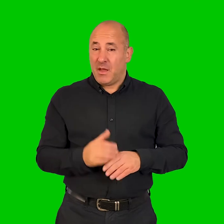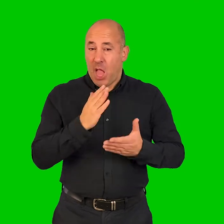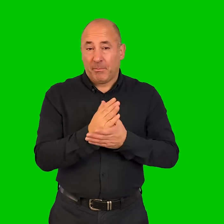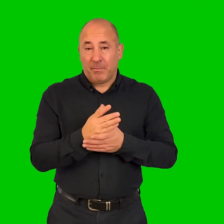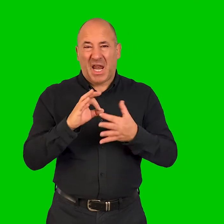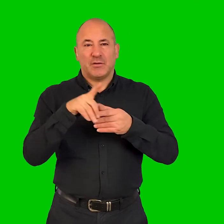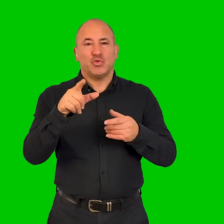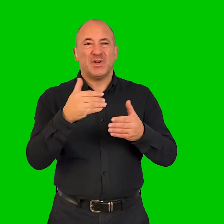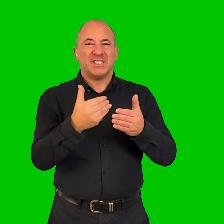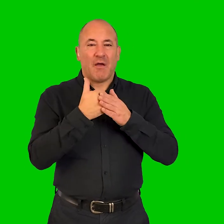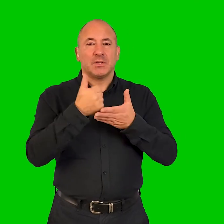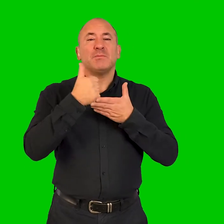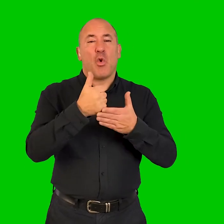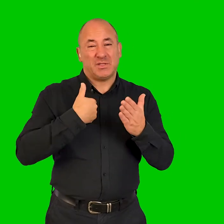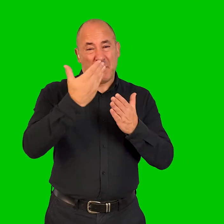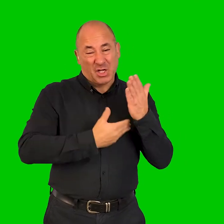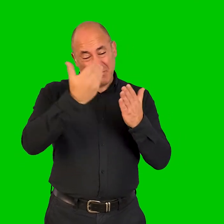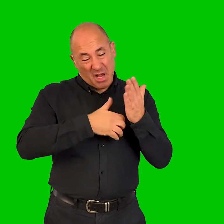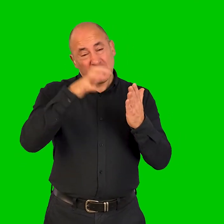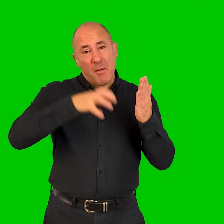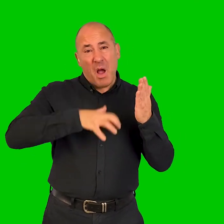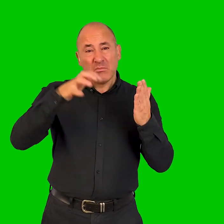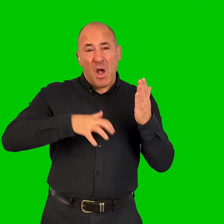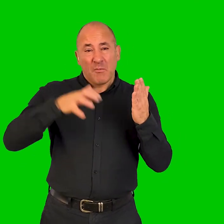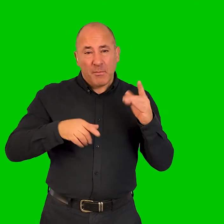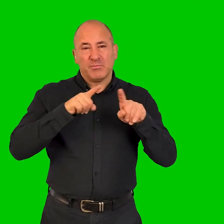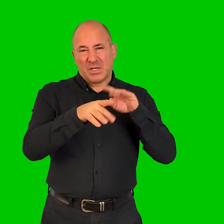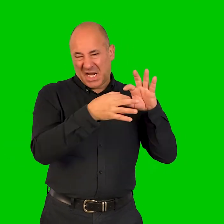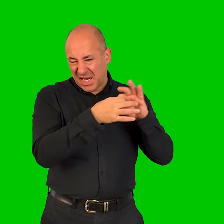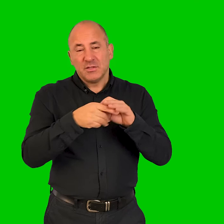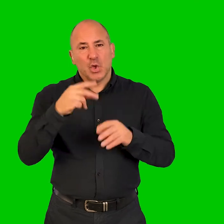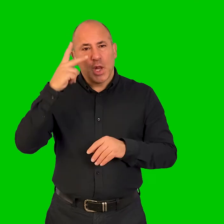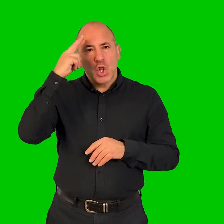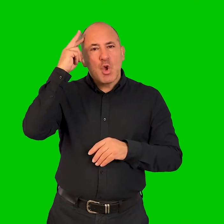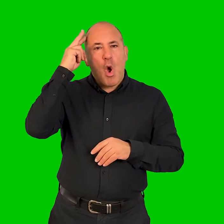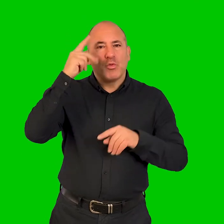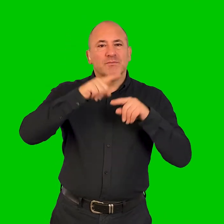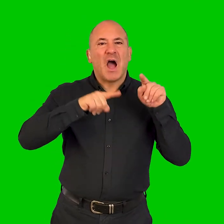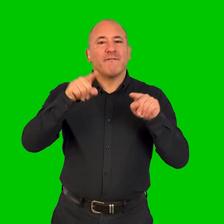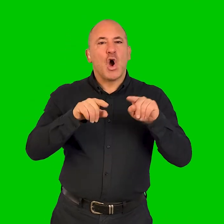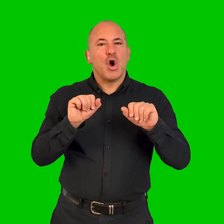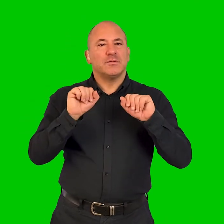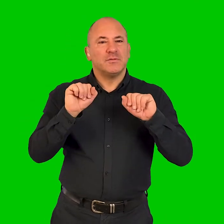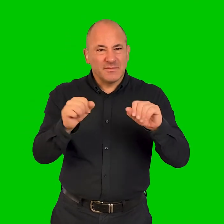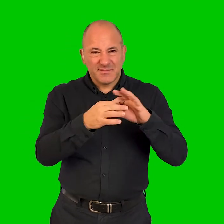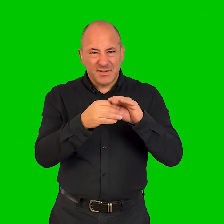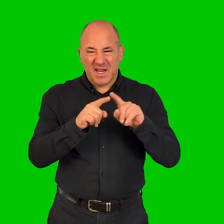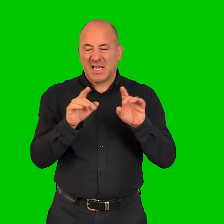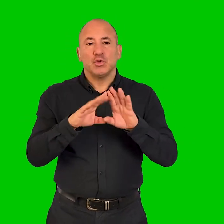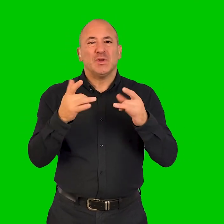things like that. And then I've got like pages and pages of stuff on safety and support and specifically neurodiverse